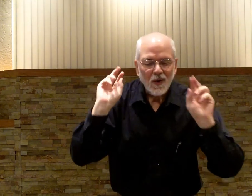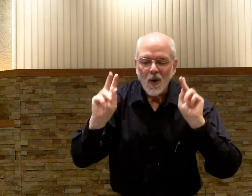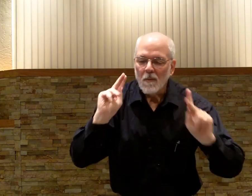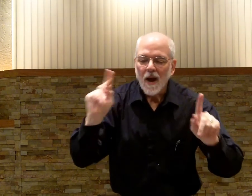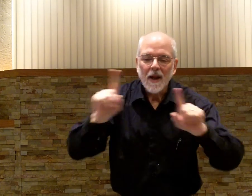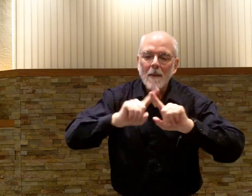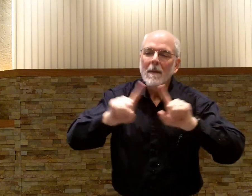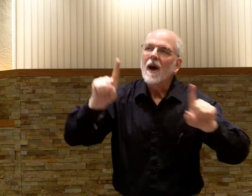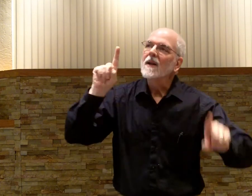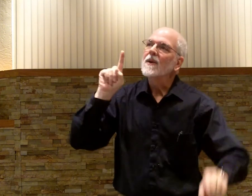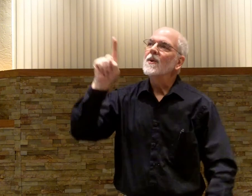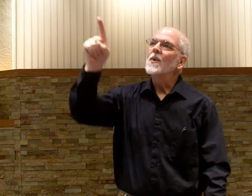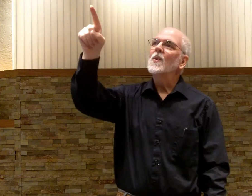Nobody, Lord, but you,